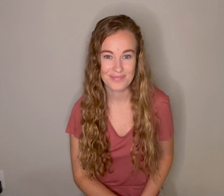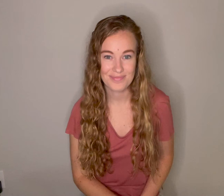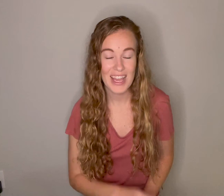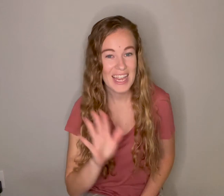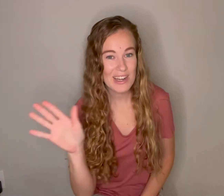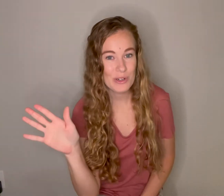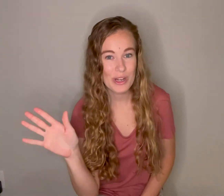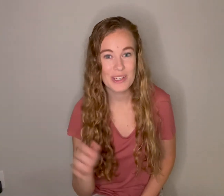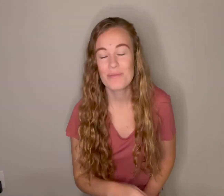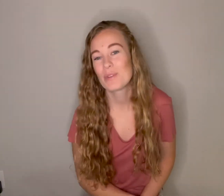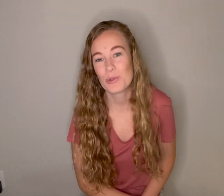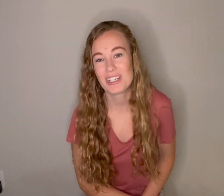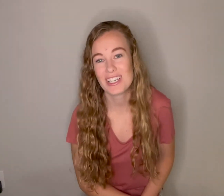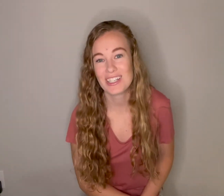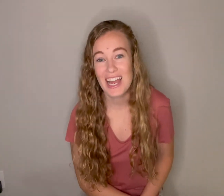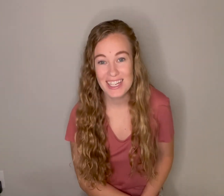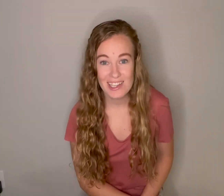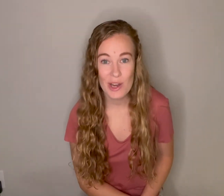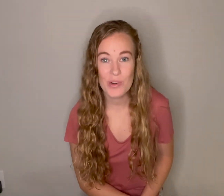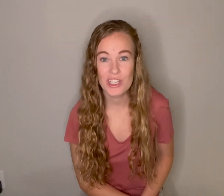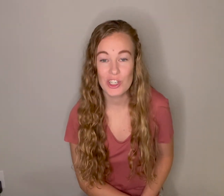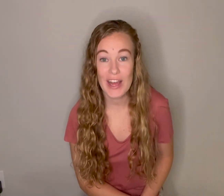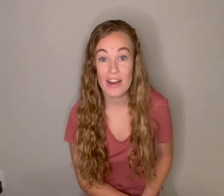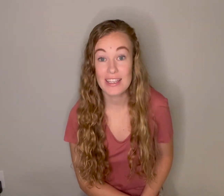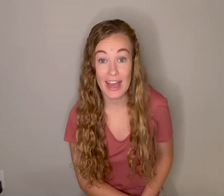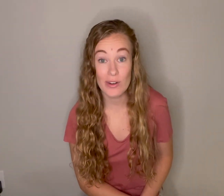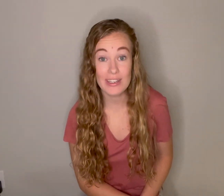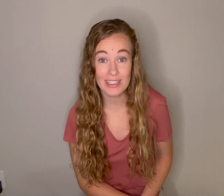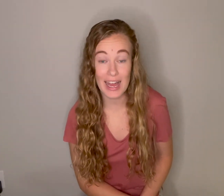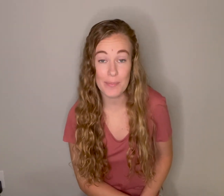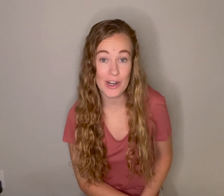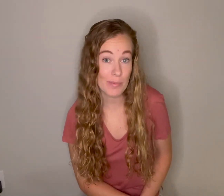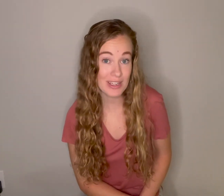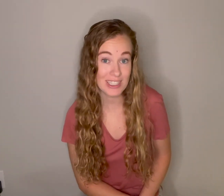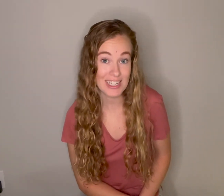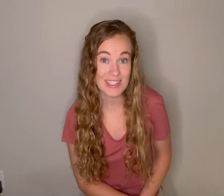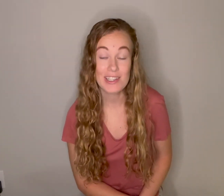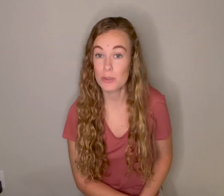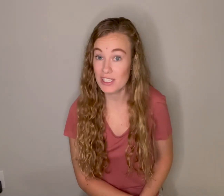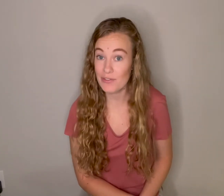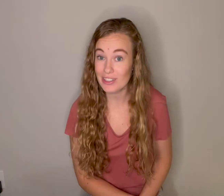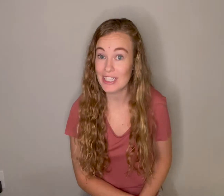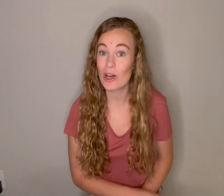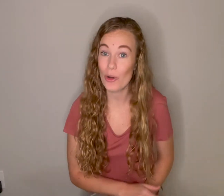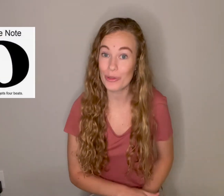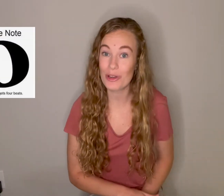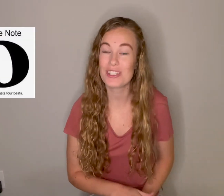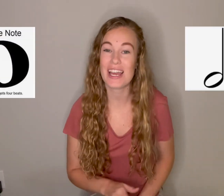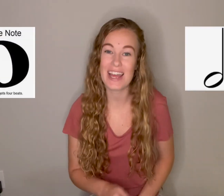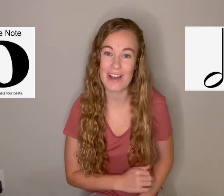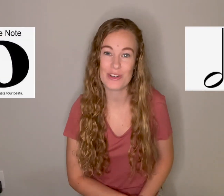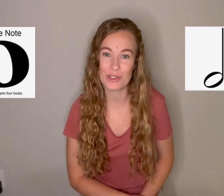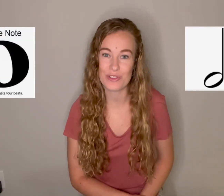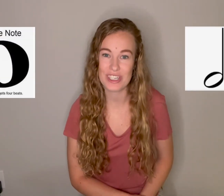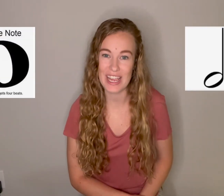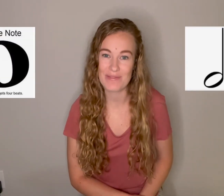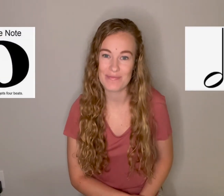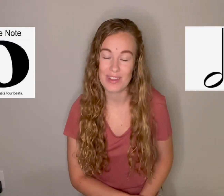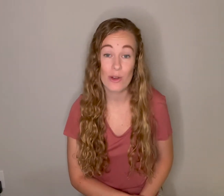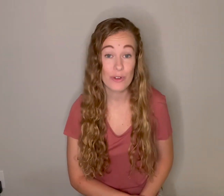Hey everyone, Ms. Rears here. Today we're going to learn how to count and clap in our band class, specifically whole notes and half notes for today. First